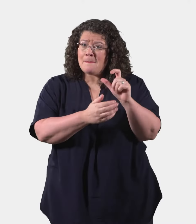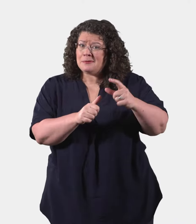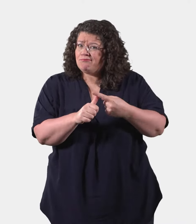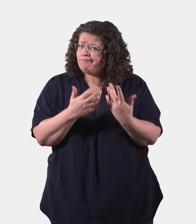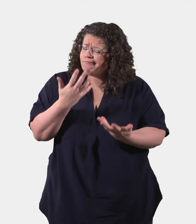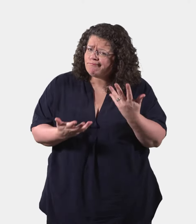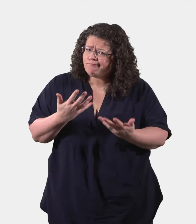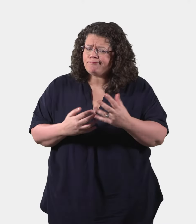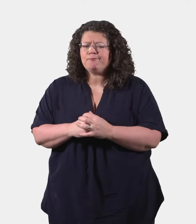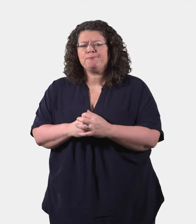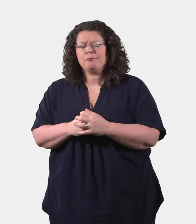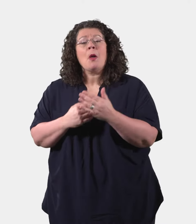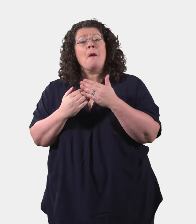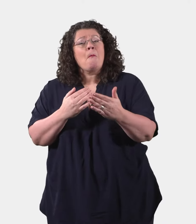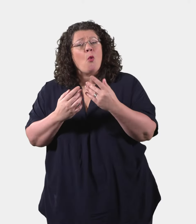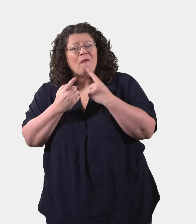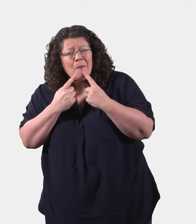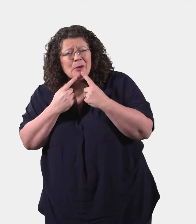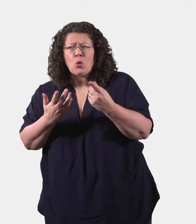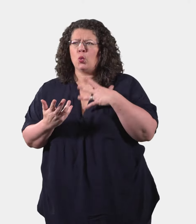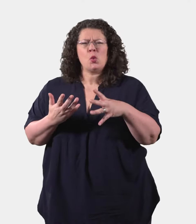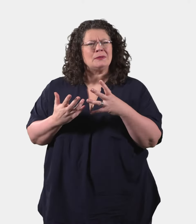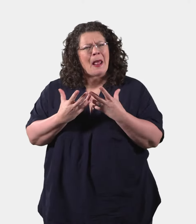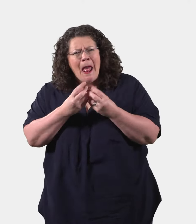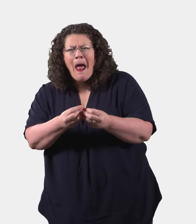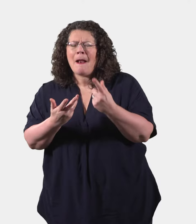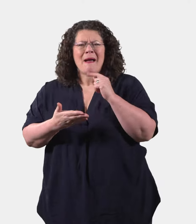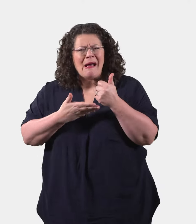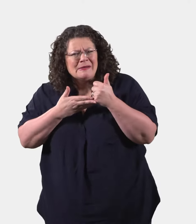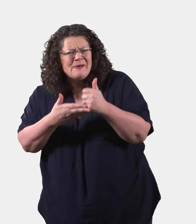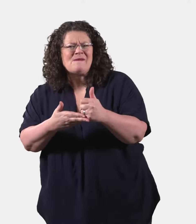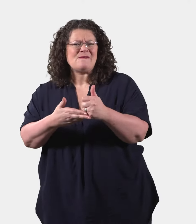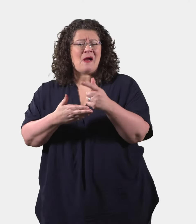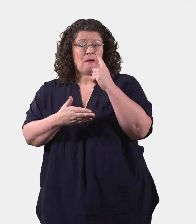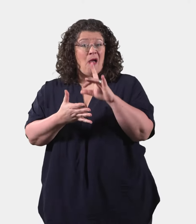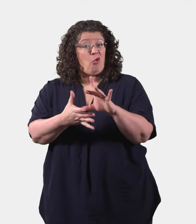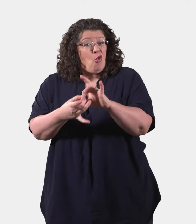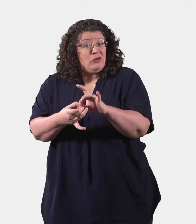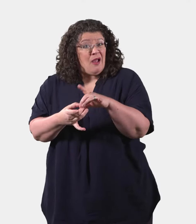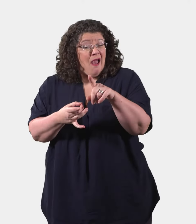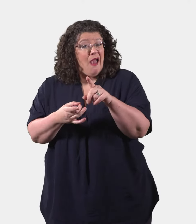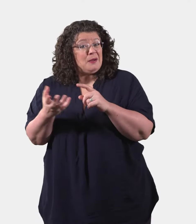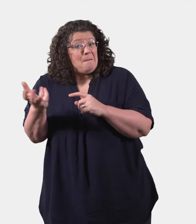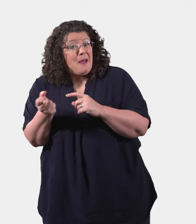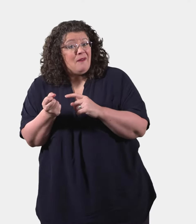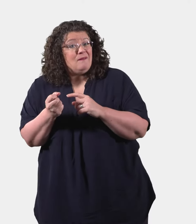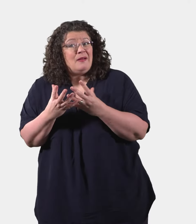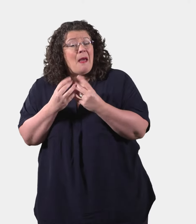For more information, or for help and advice, you can contact the benefit helpline you need, by choosing from the list of the contact